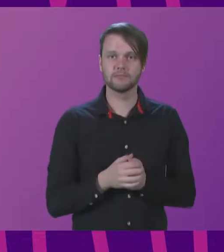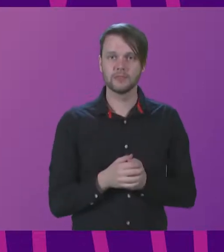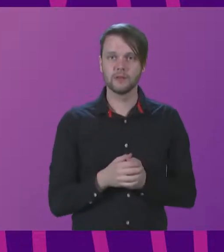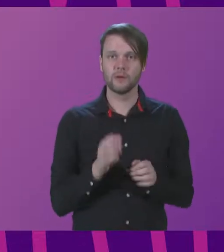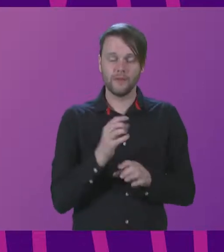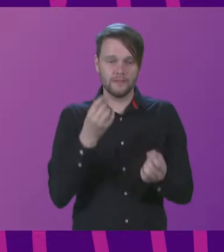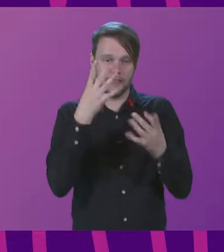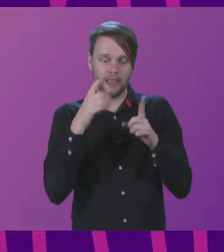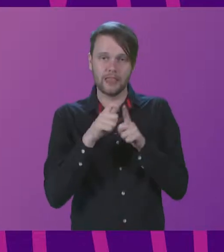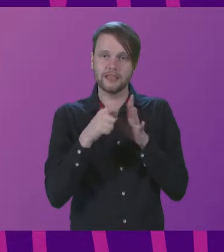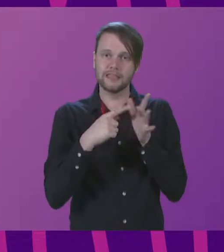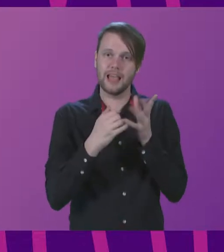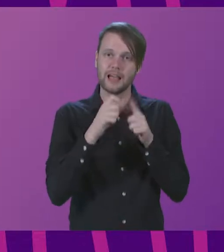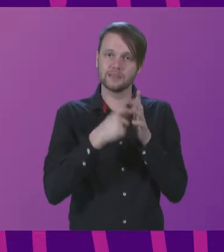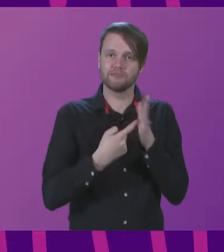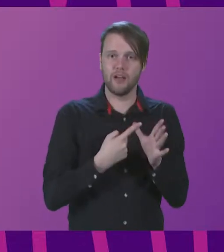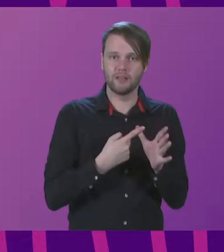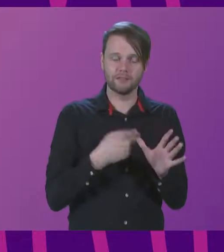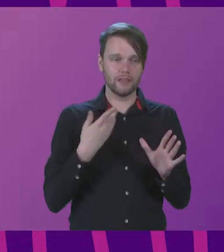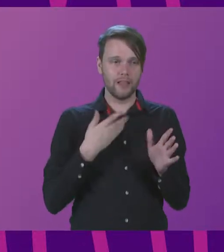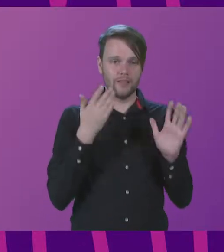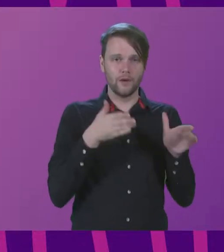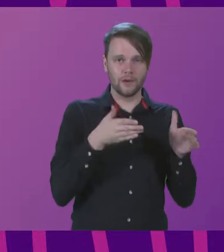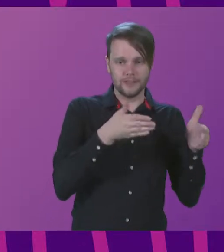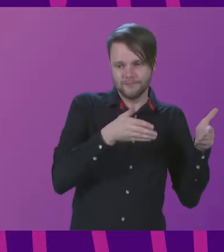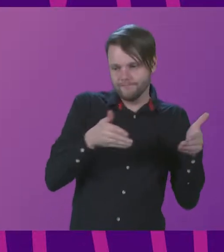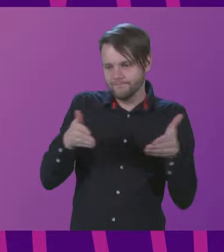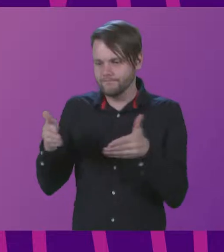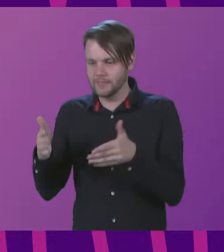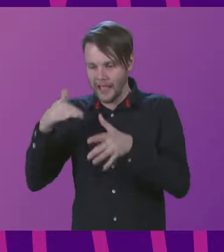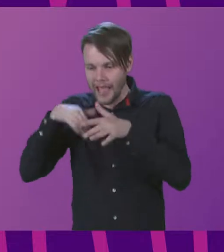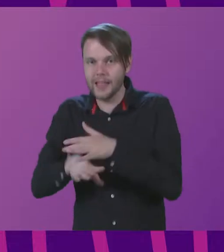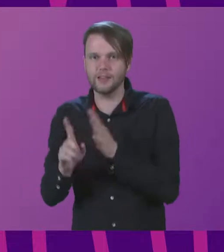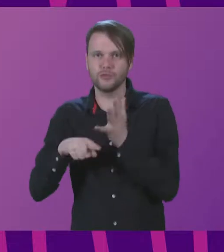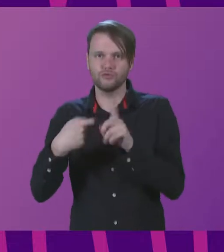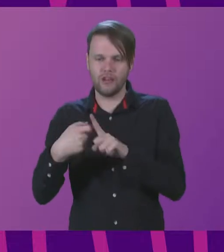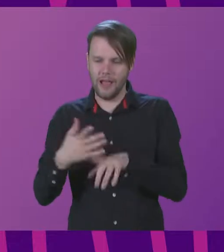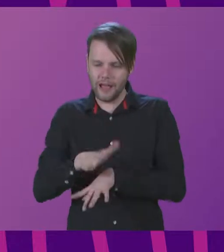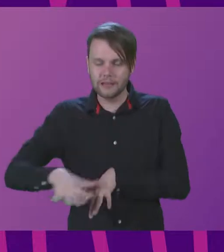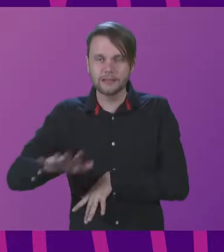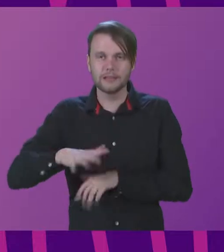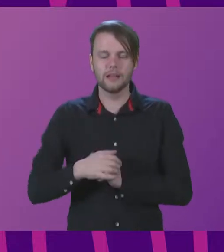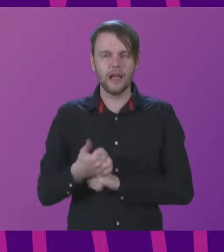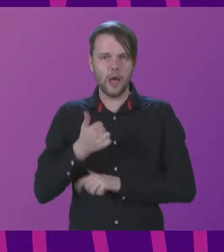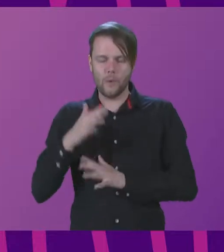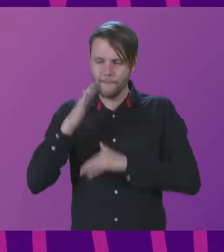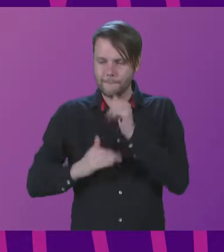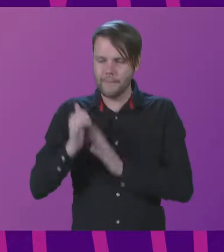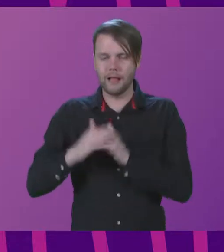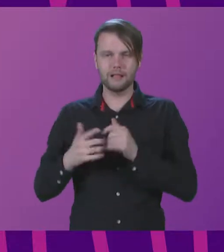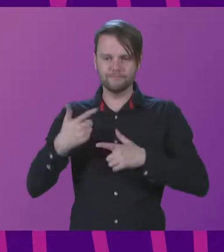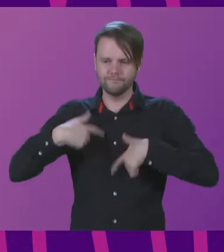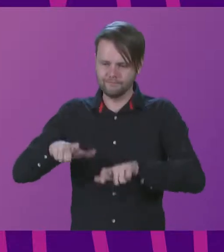diaspora, the focus has also moved from outside of Ukraine to within Ukraine. How can we help rebuild and sustain